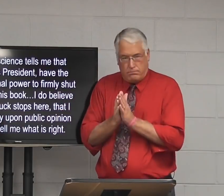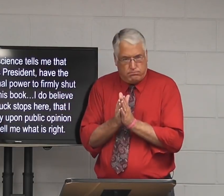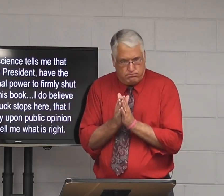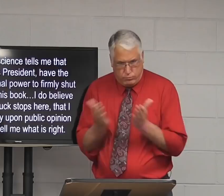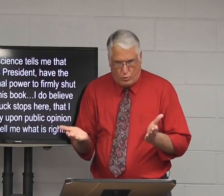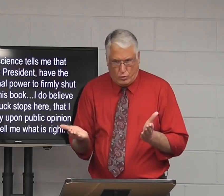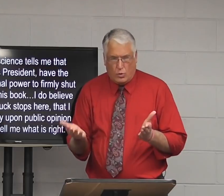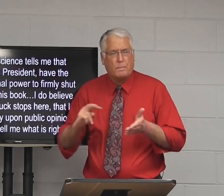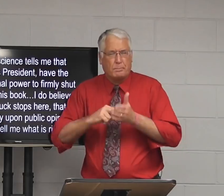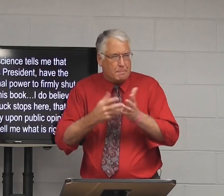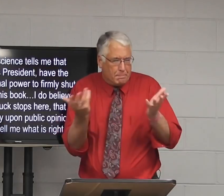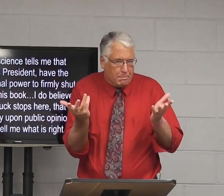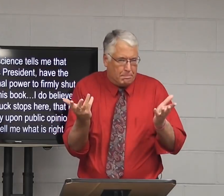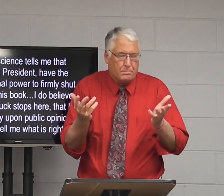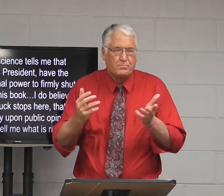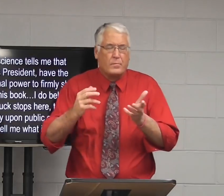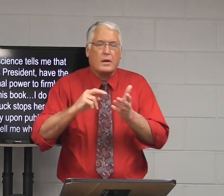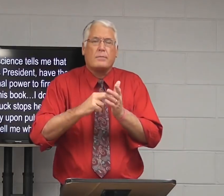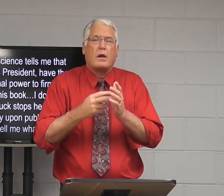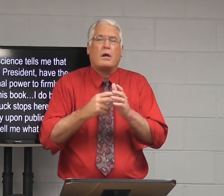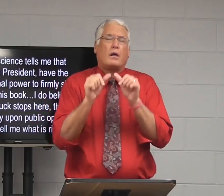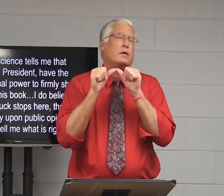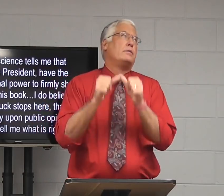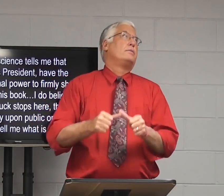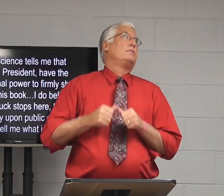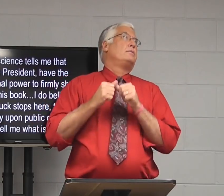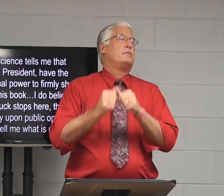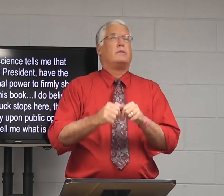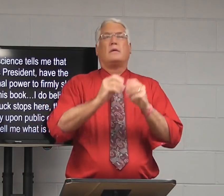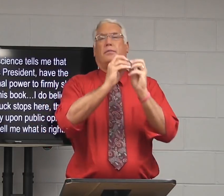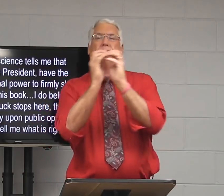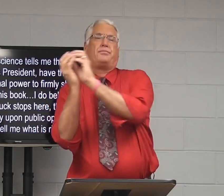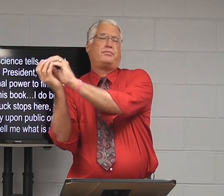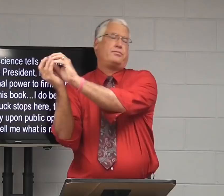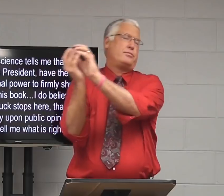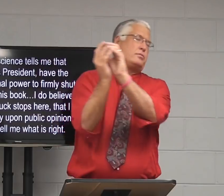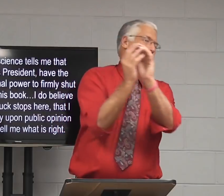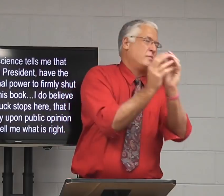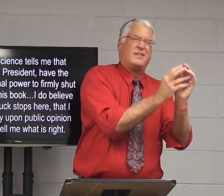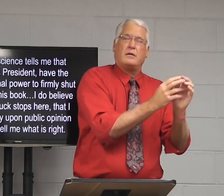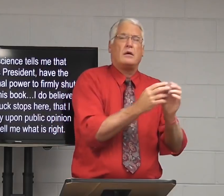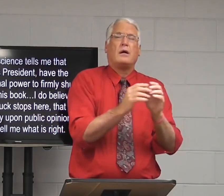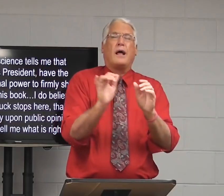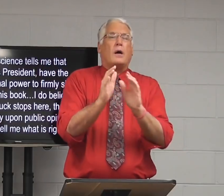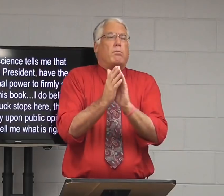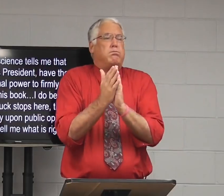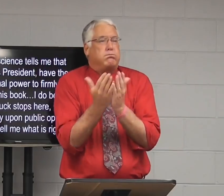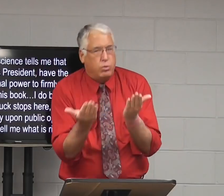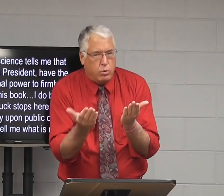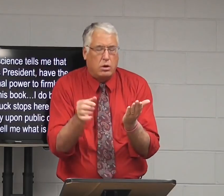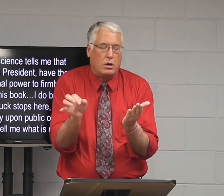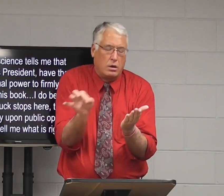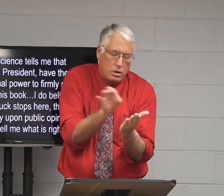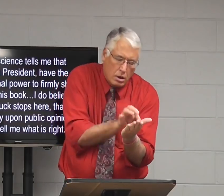book. Meaning what? Meaning this part of our history.